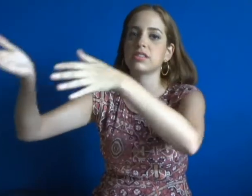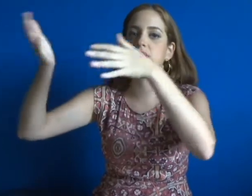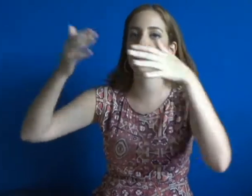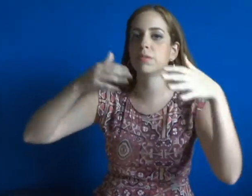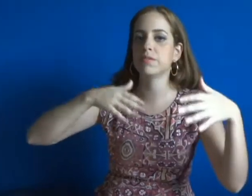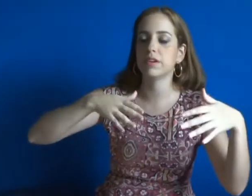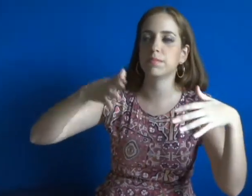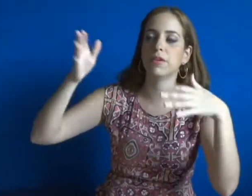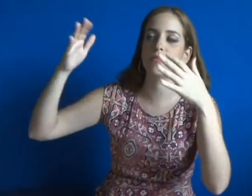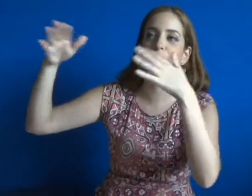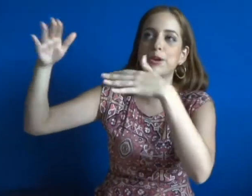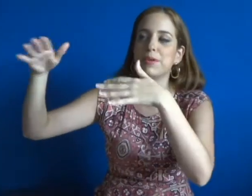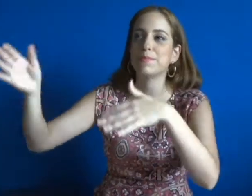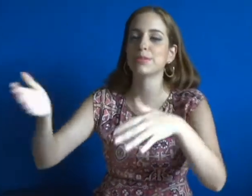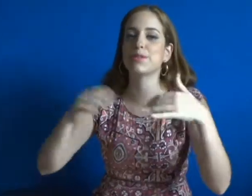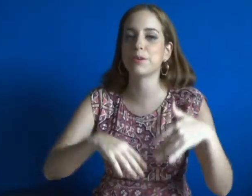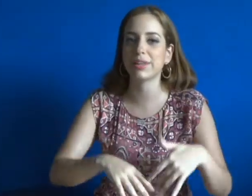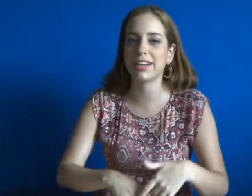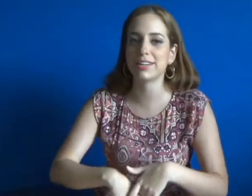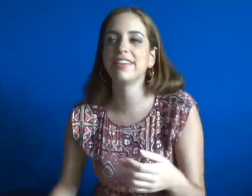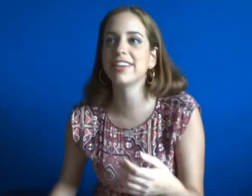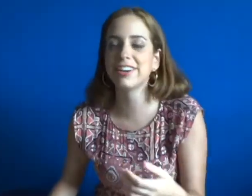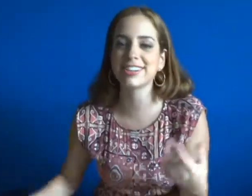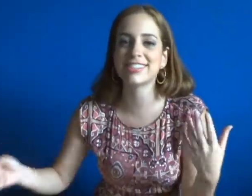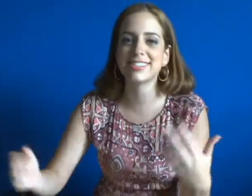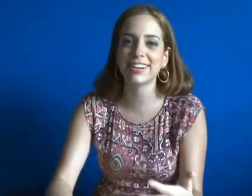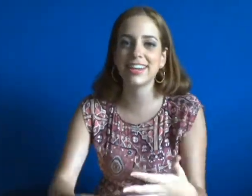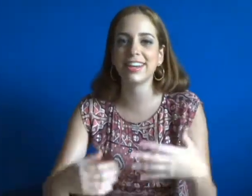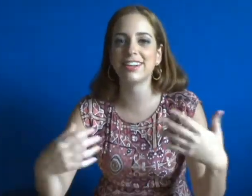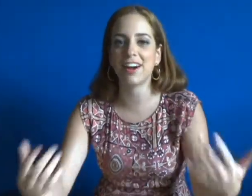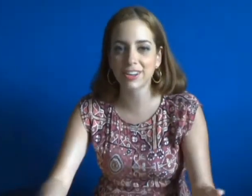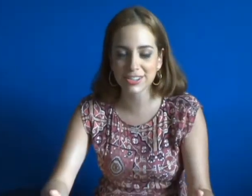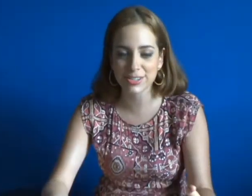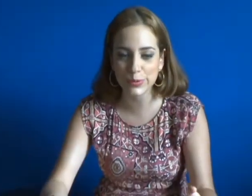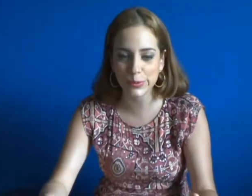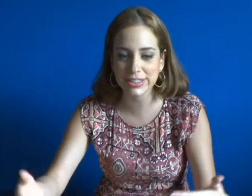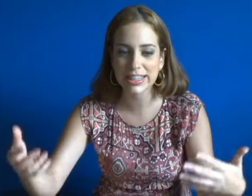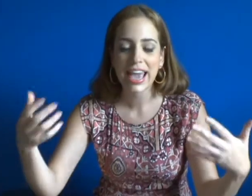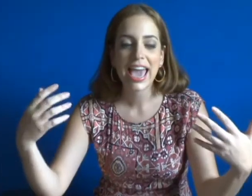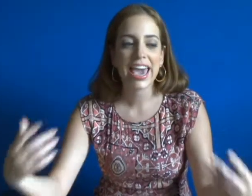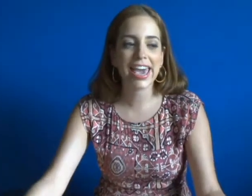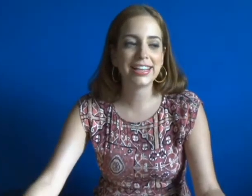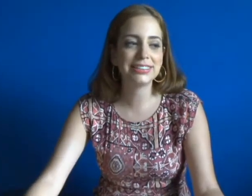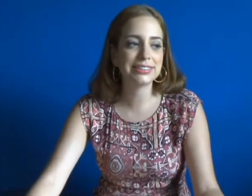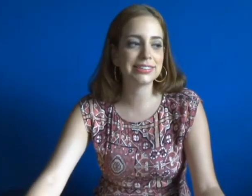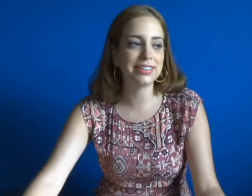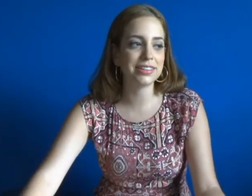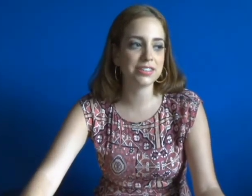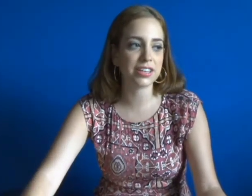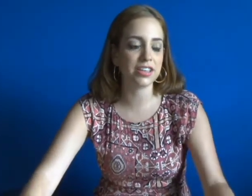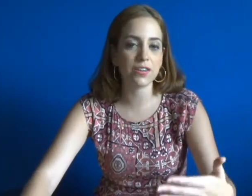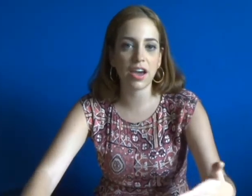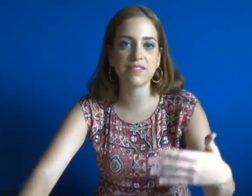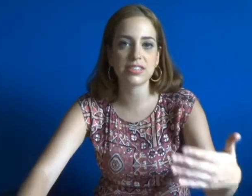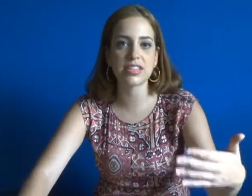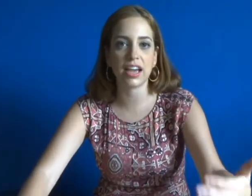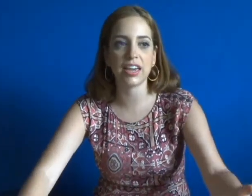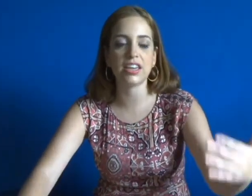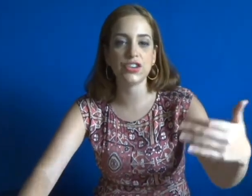some of their people to our planet and they're gonna study in our schools and can you have this guy in